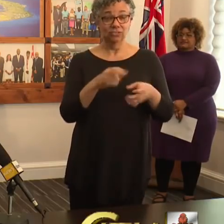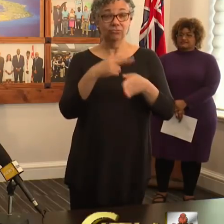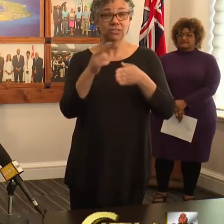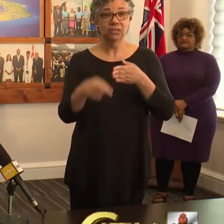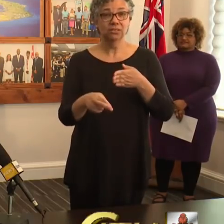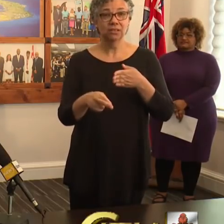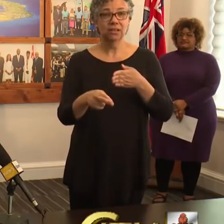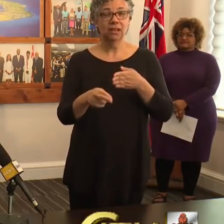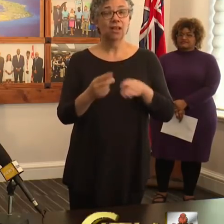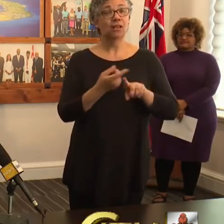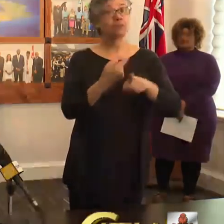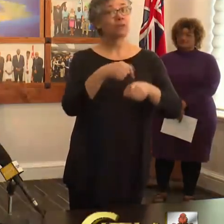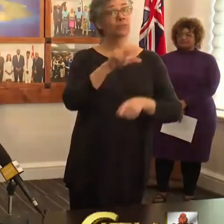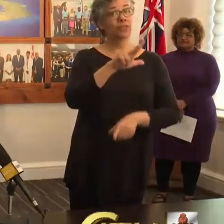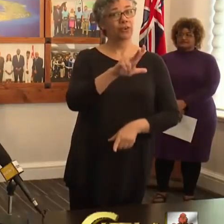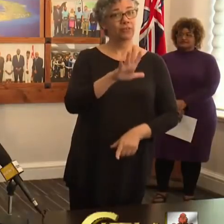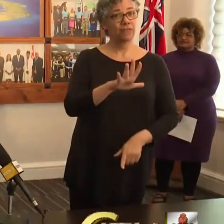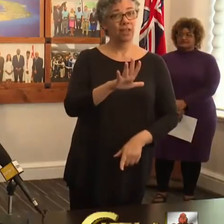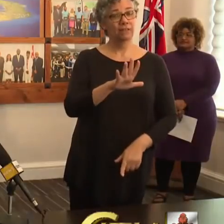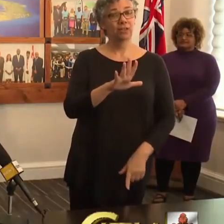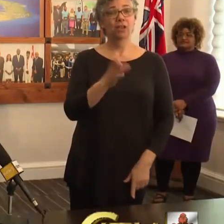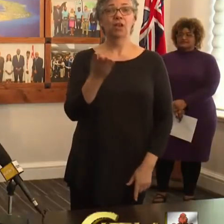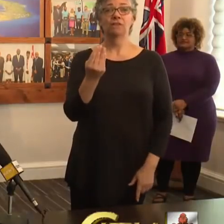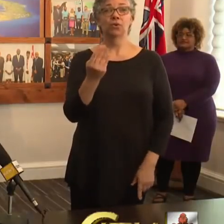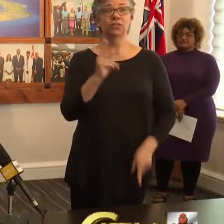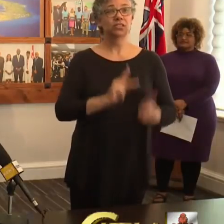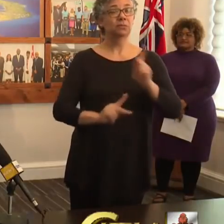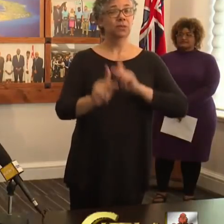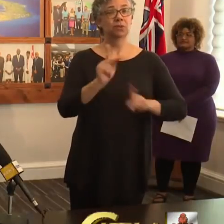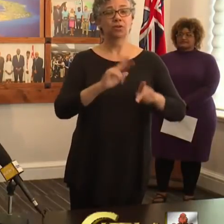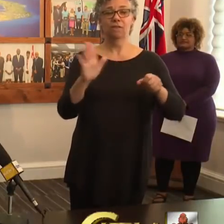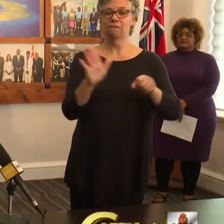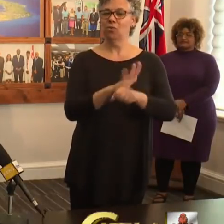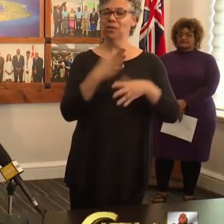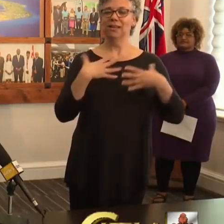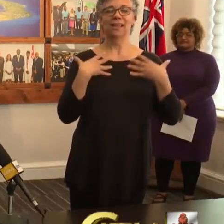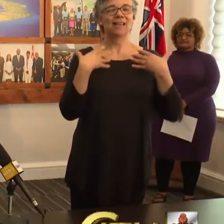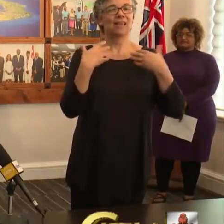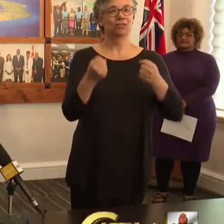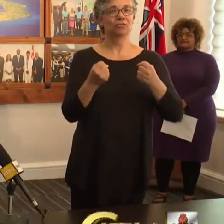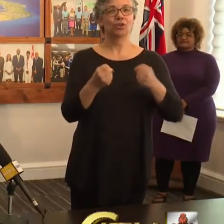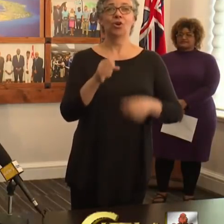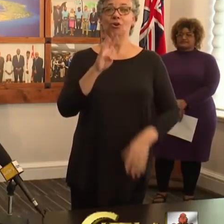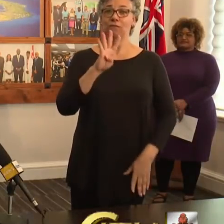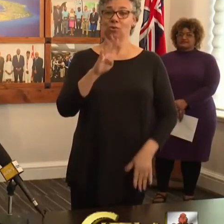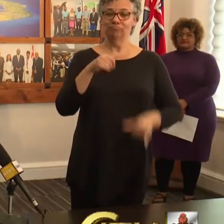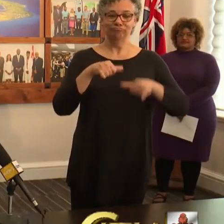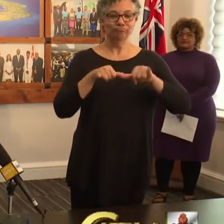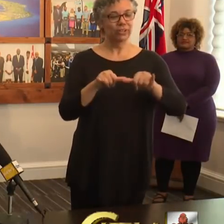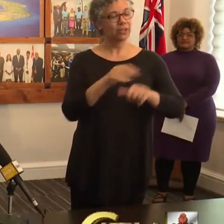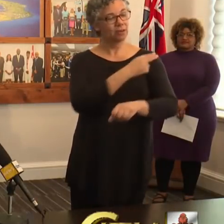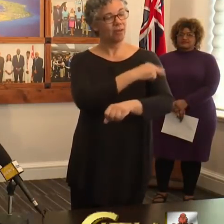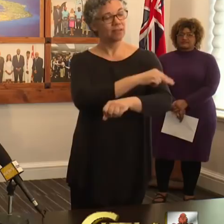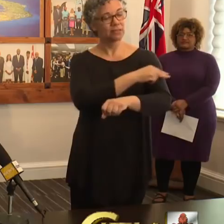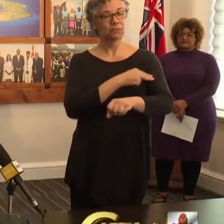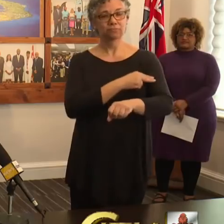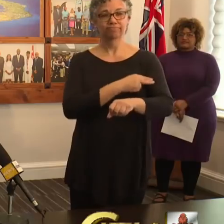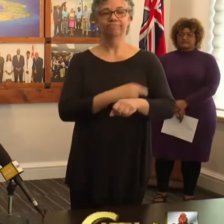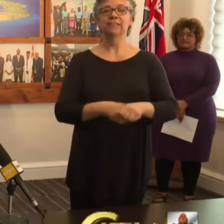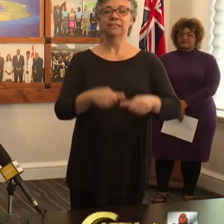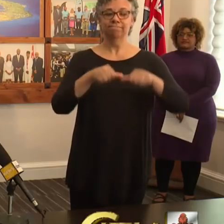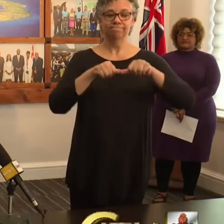35 confirmed cases, 14 persons have fully recovered, and four remain hospitalized in stable condition.